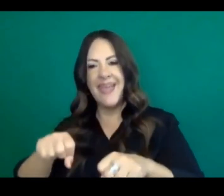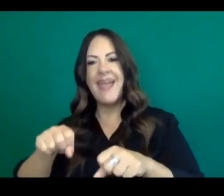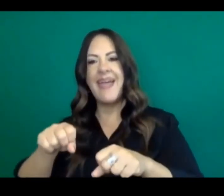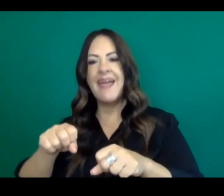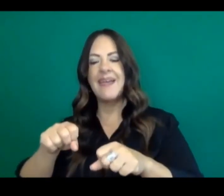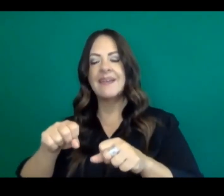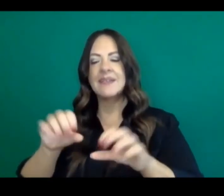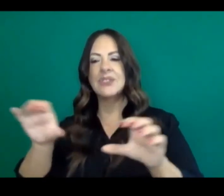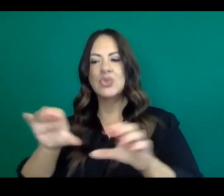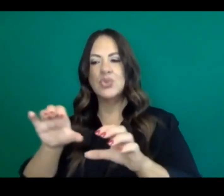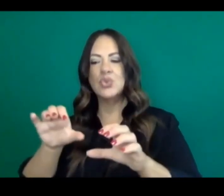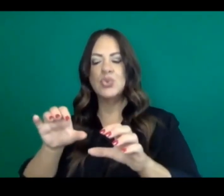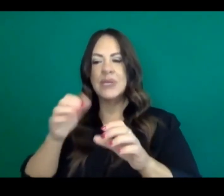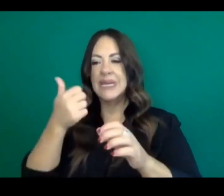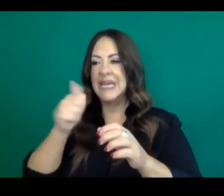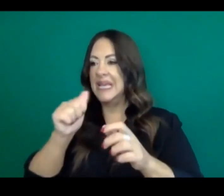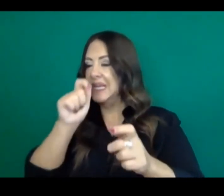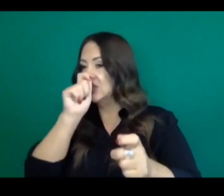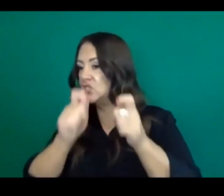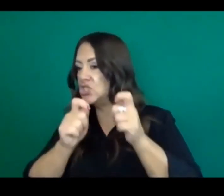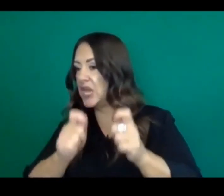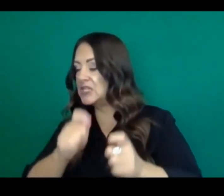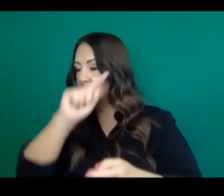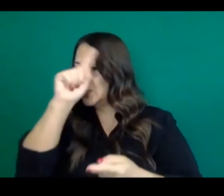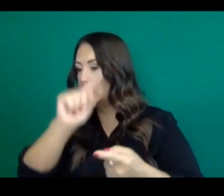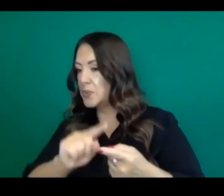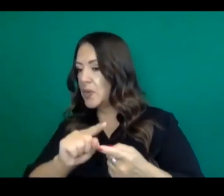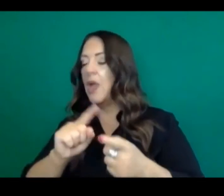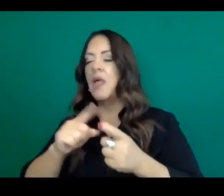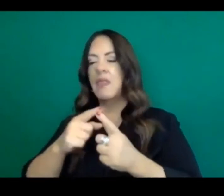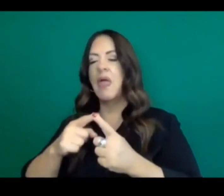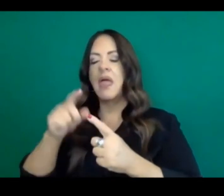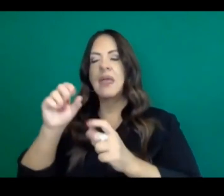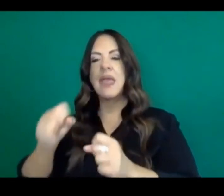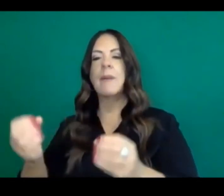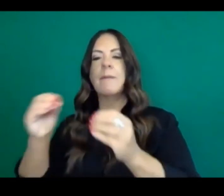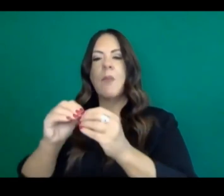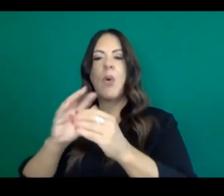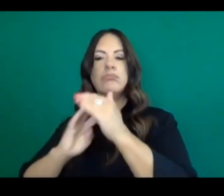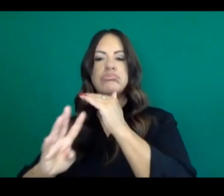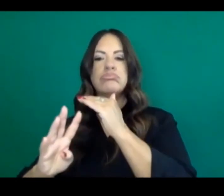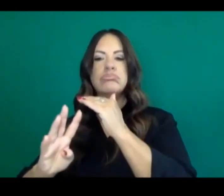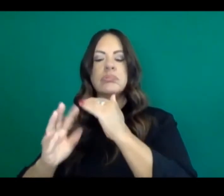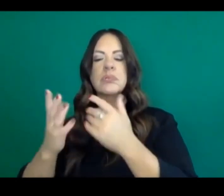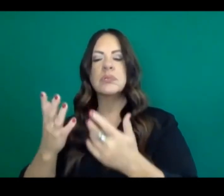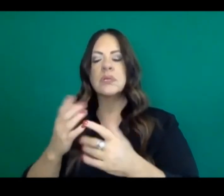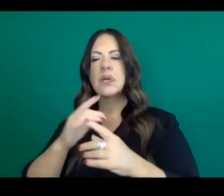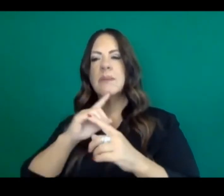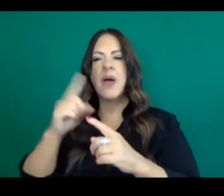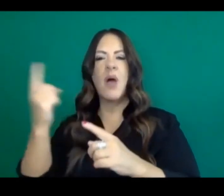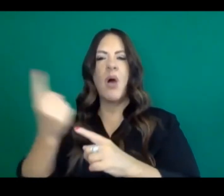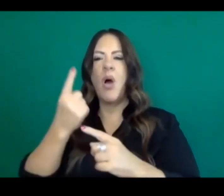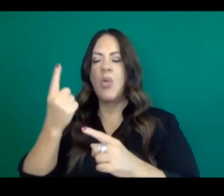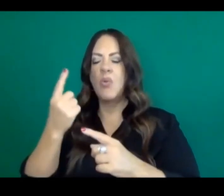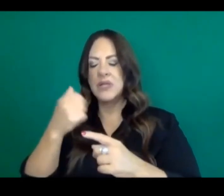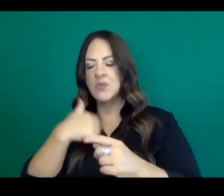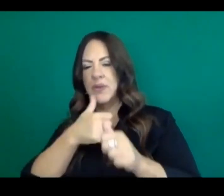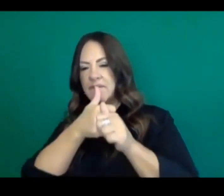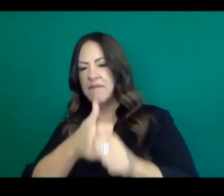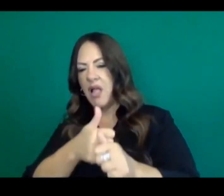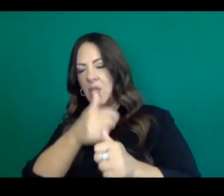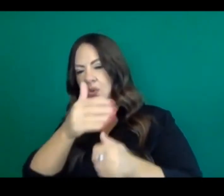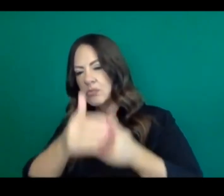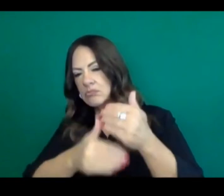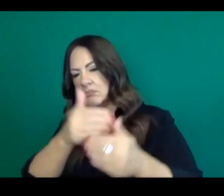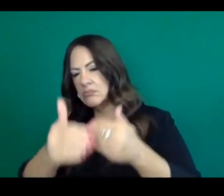those changes in a gradual way after seeing the impact of the first change before adopting the next one. So in many